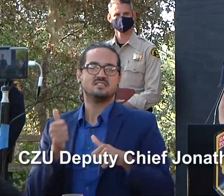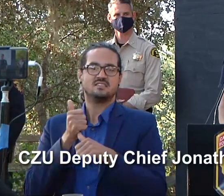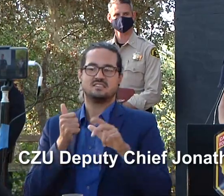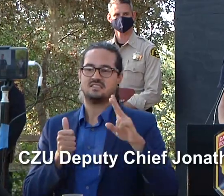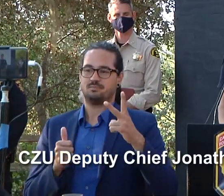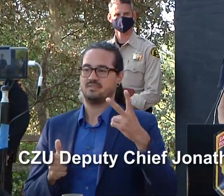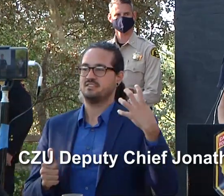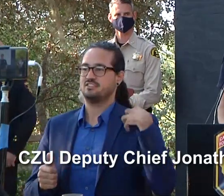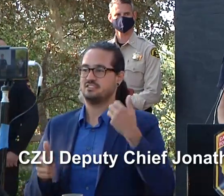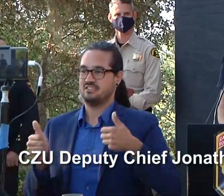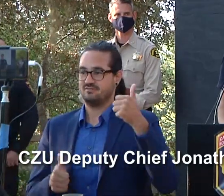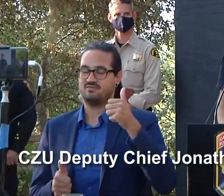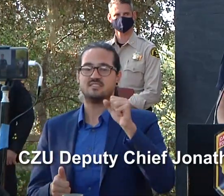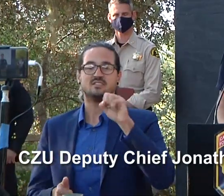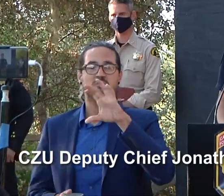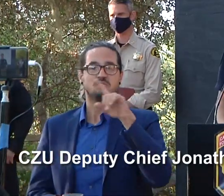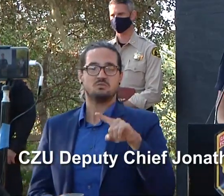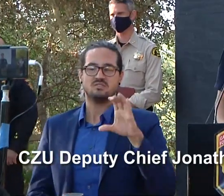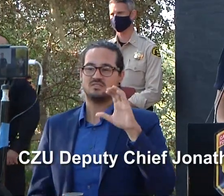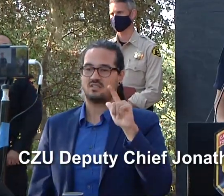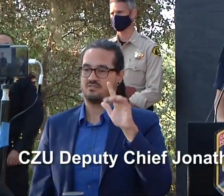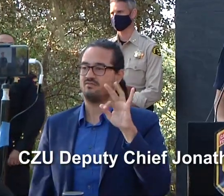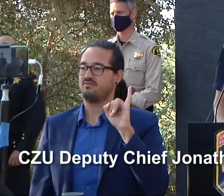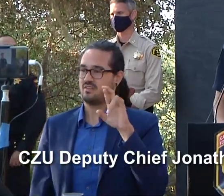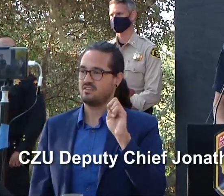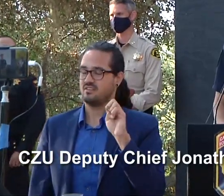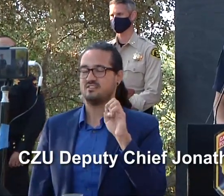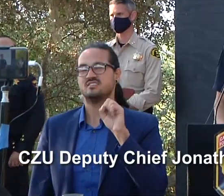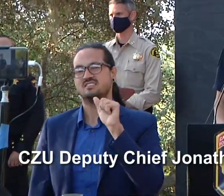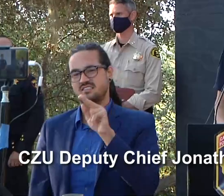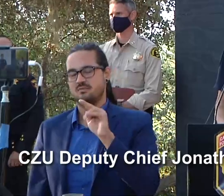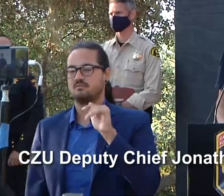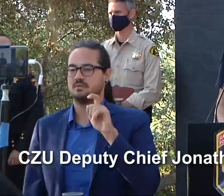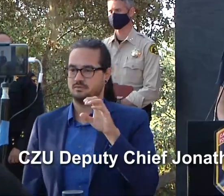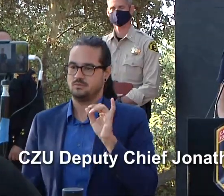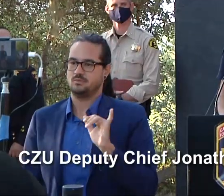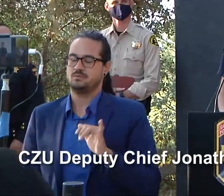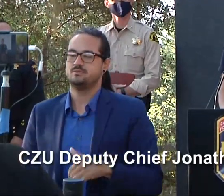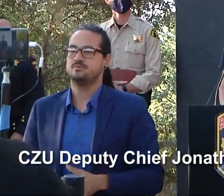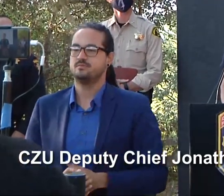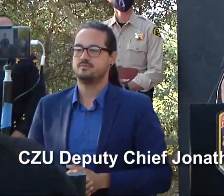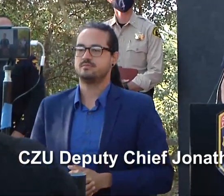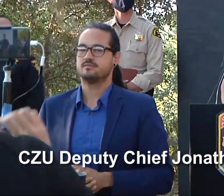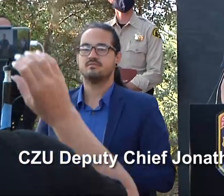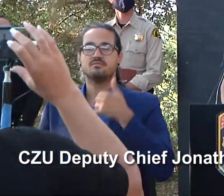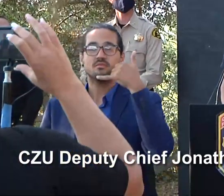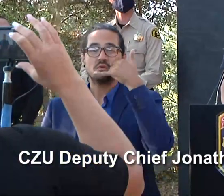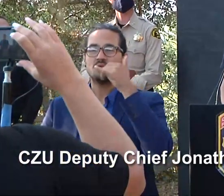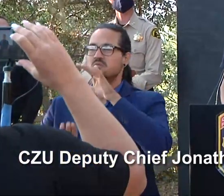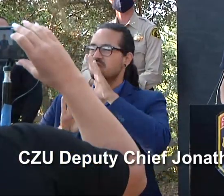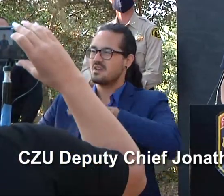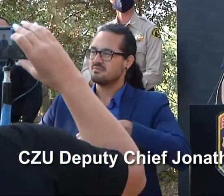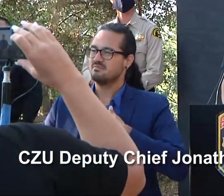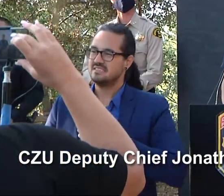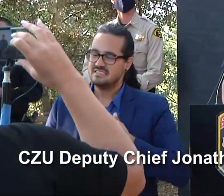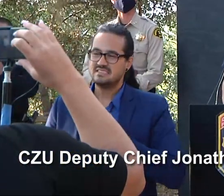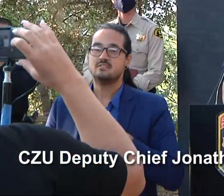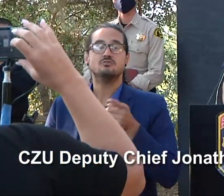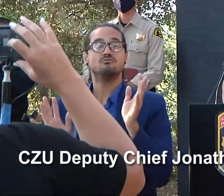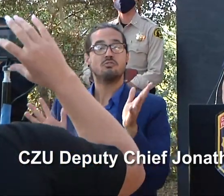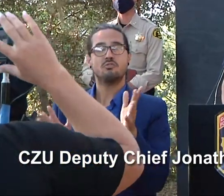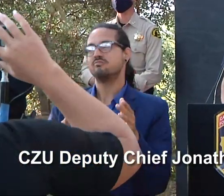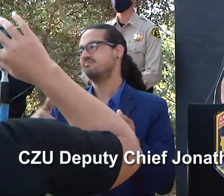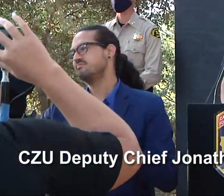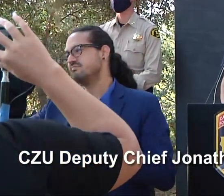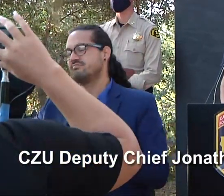officer here on the incident as always if you could mute your telephones take any conversations outside the press conference area as well as keep your